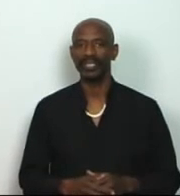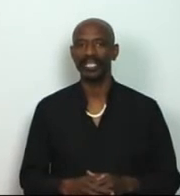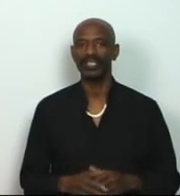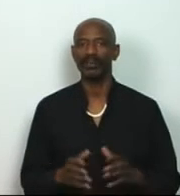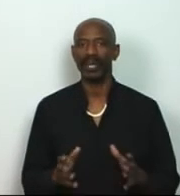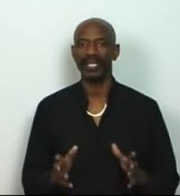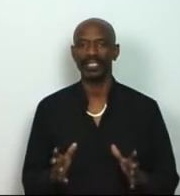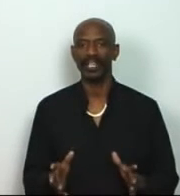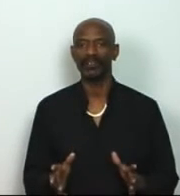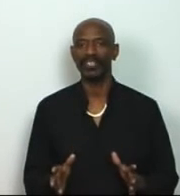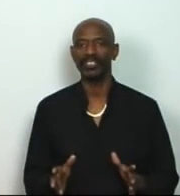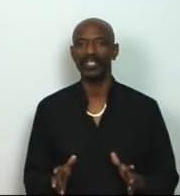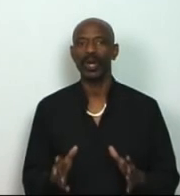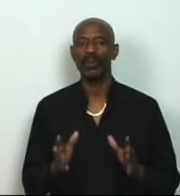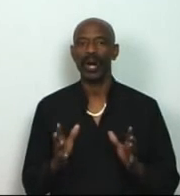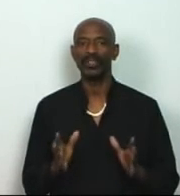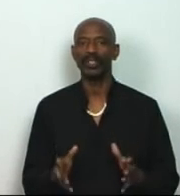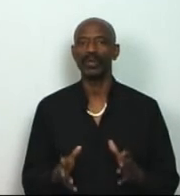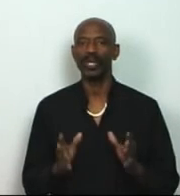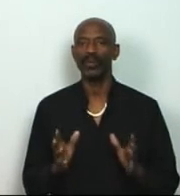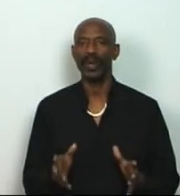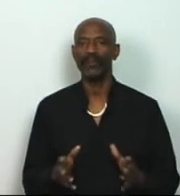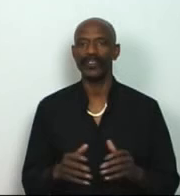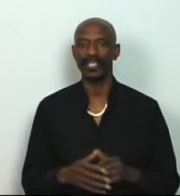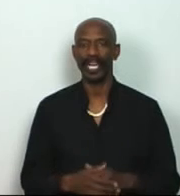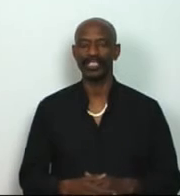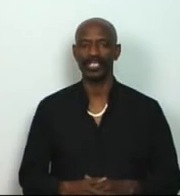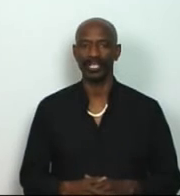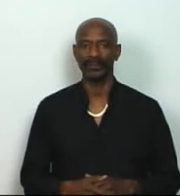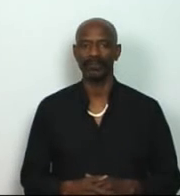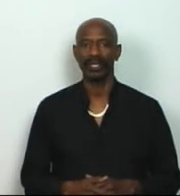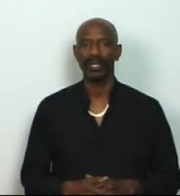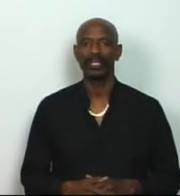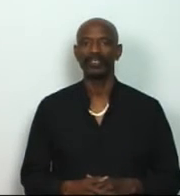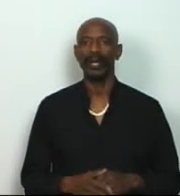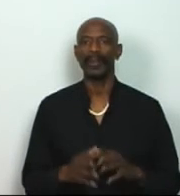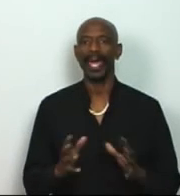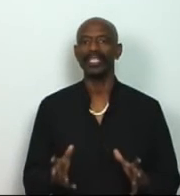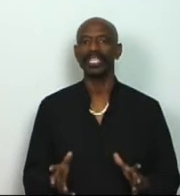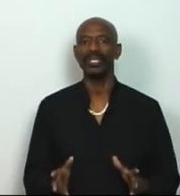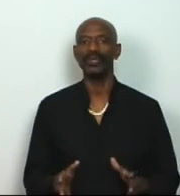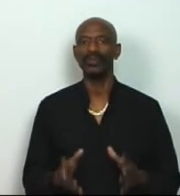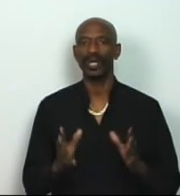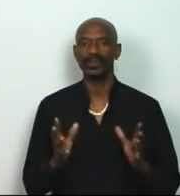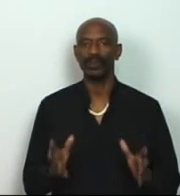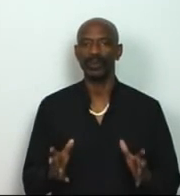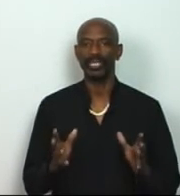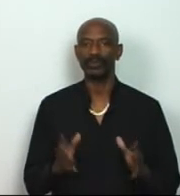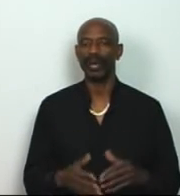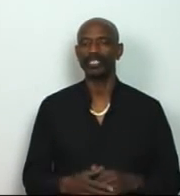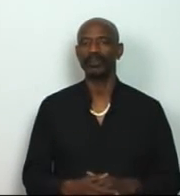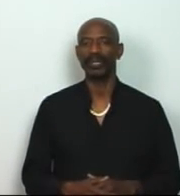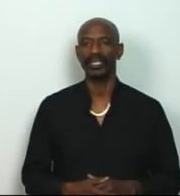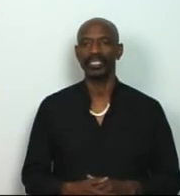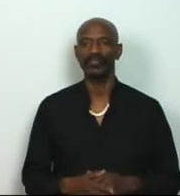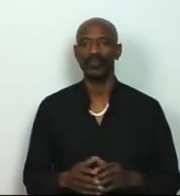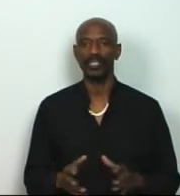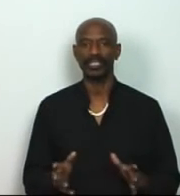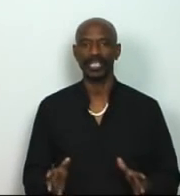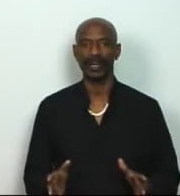to make a difference while doing well financially. So, I'm asking you to explore these possibilities for yourself.